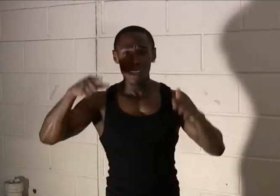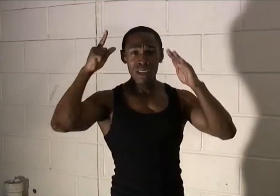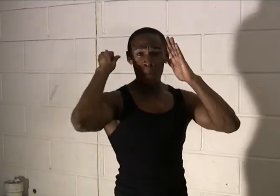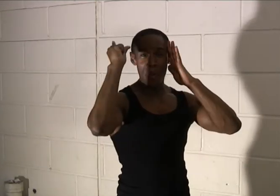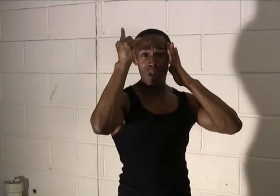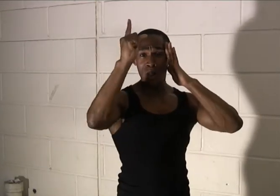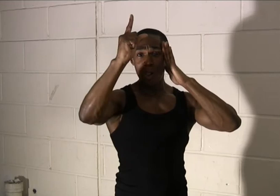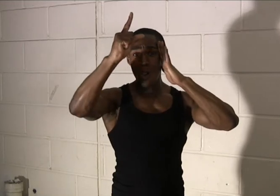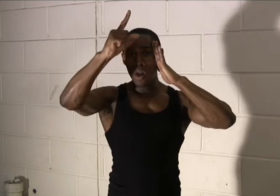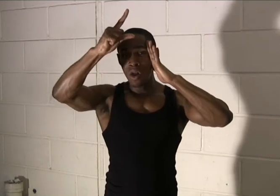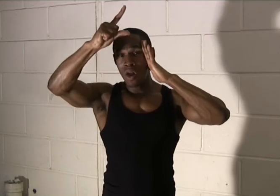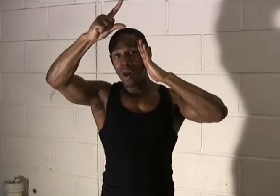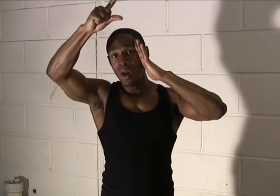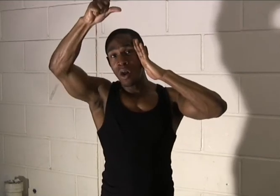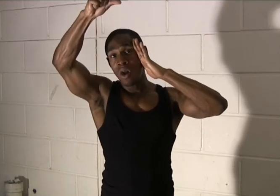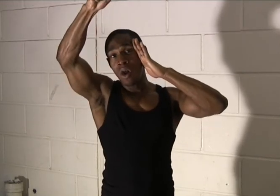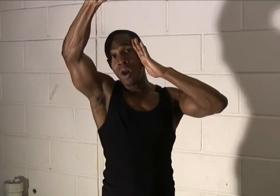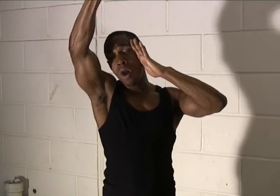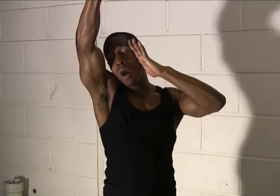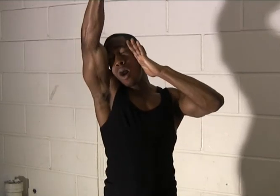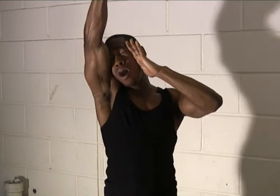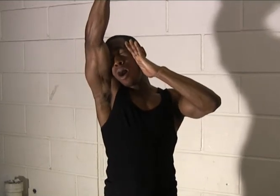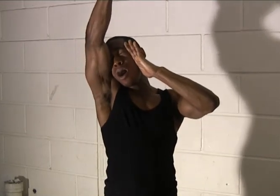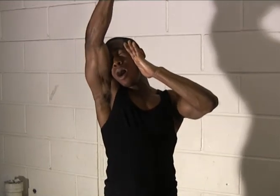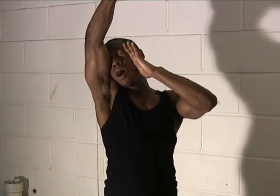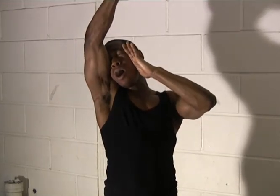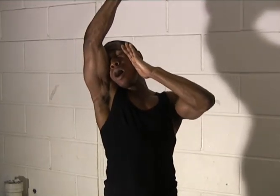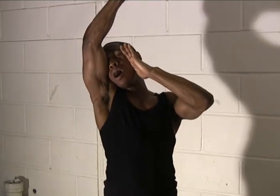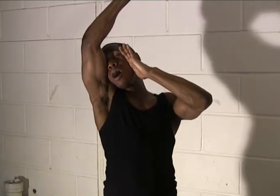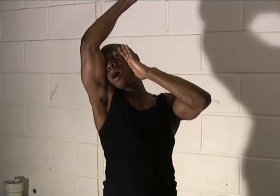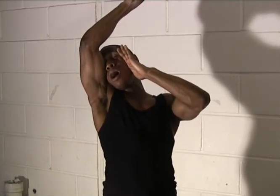born Lord